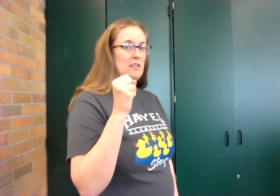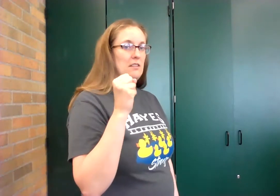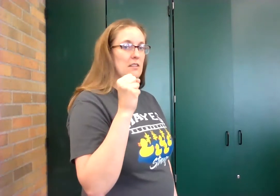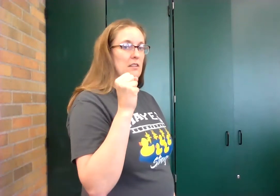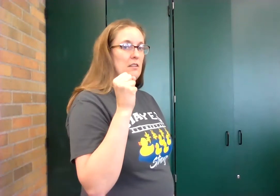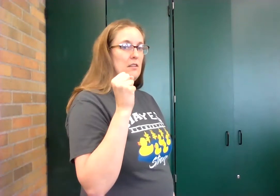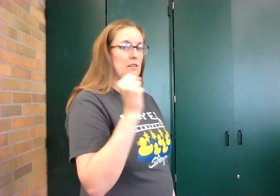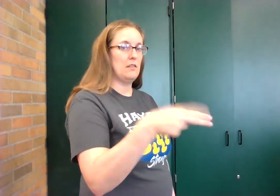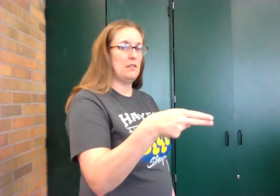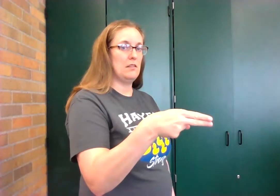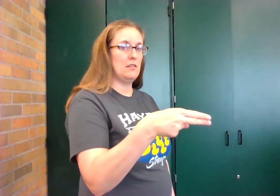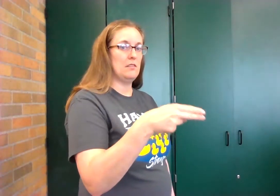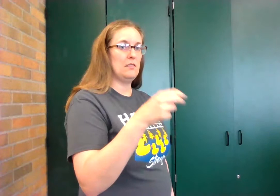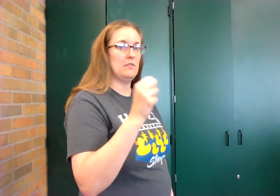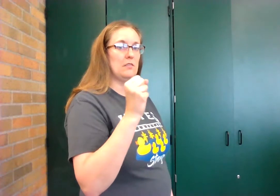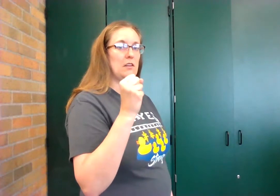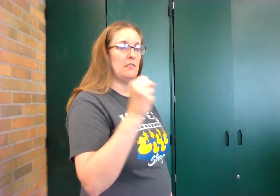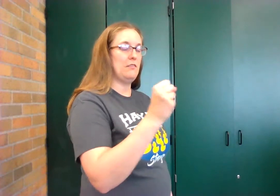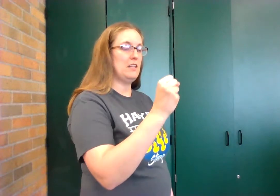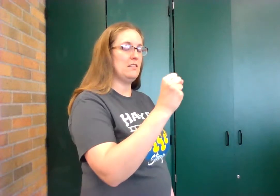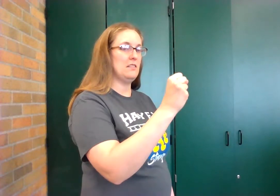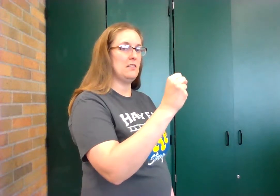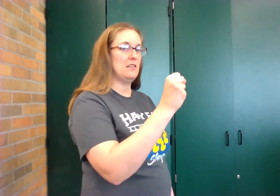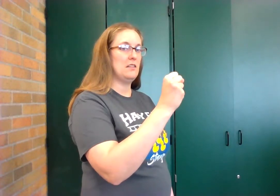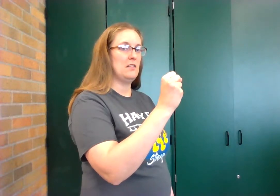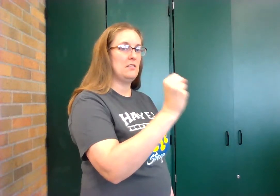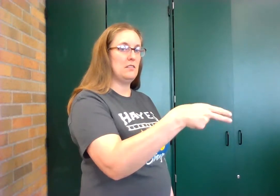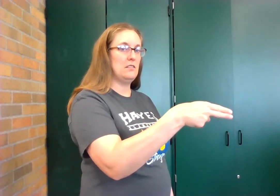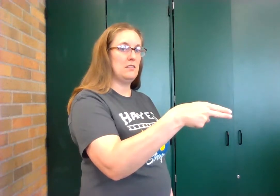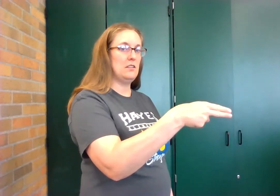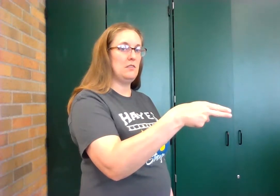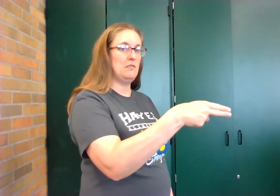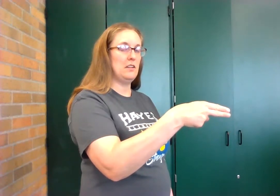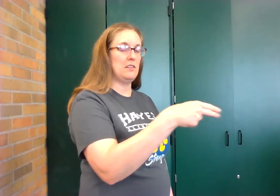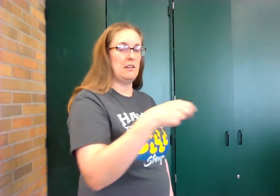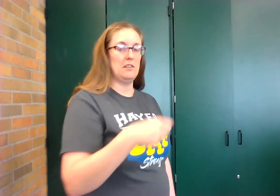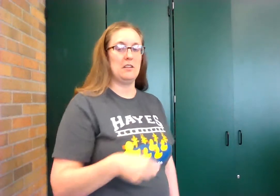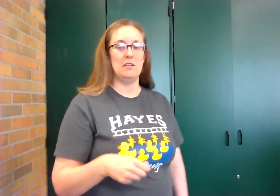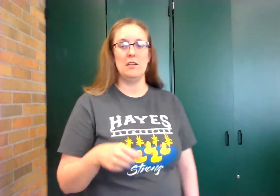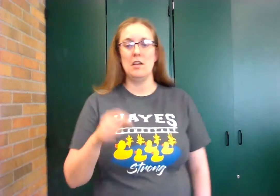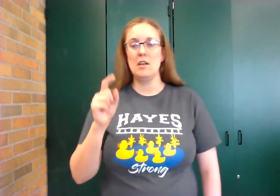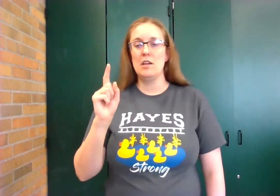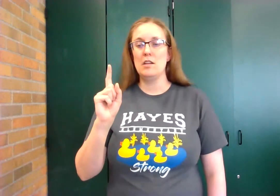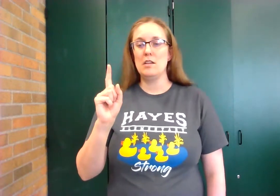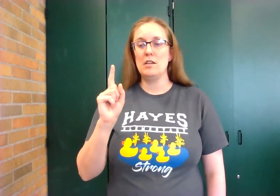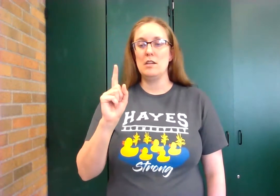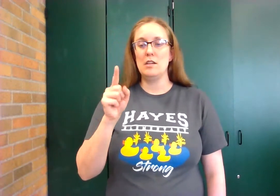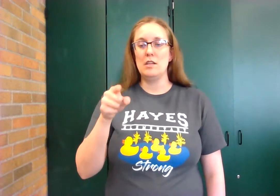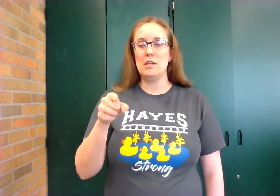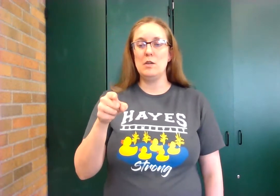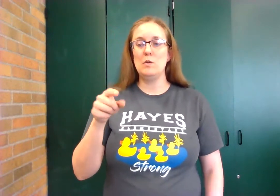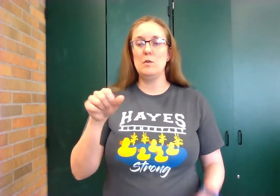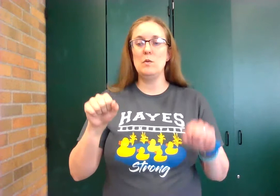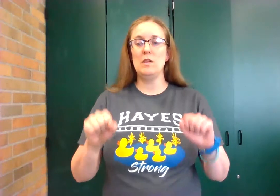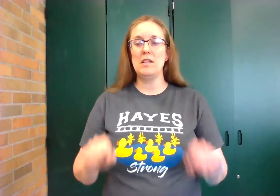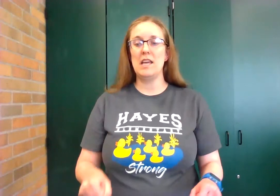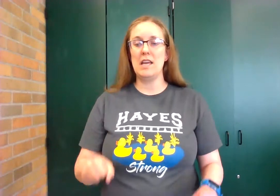so a fist to two fingers out you can